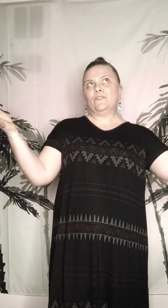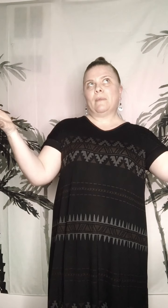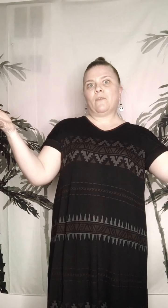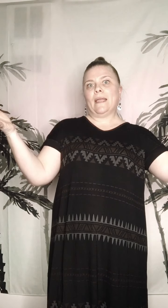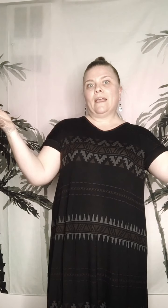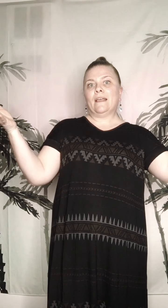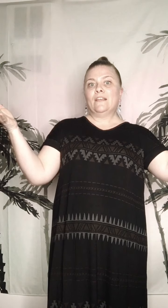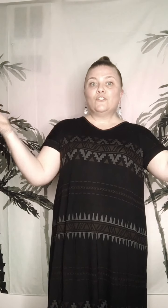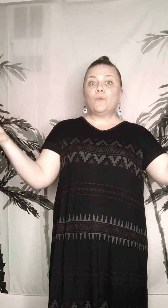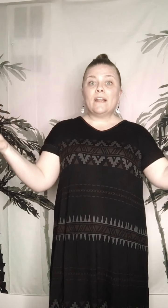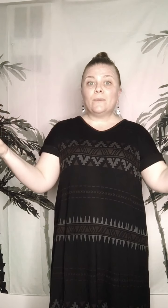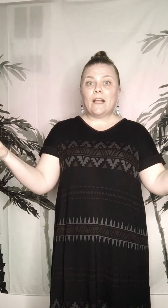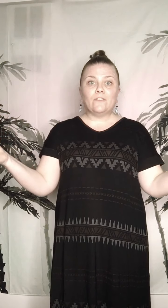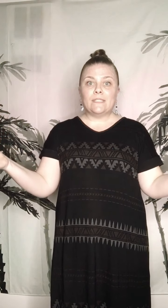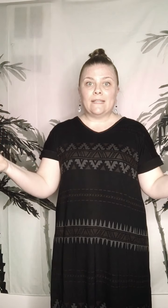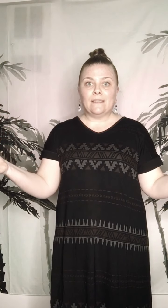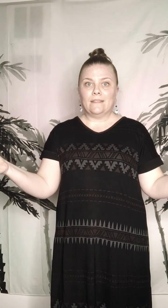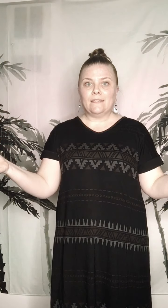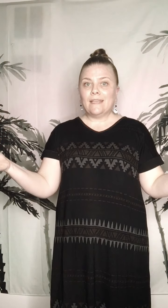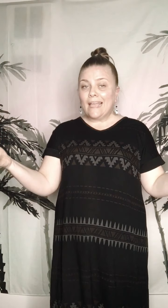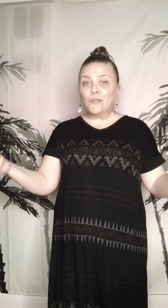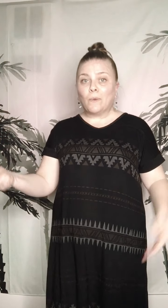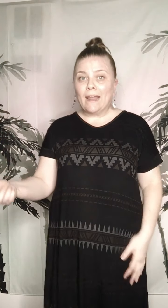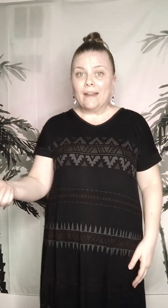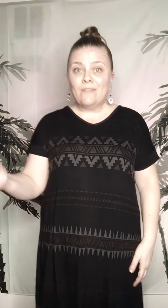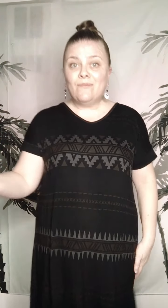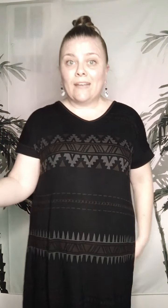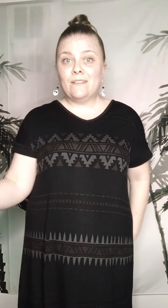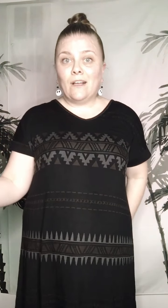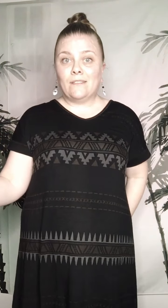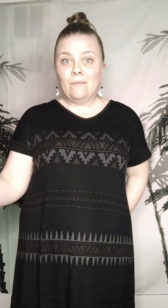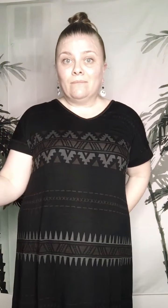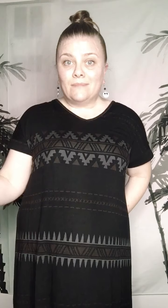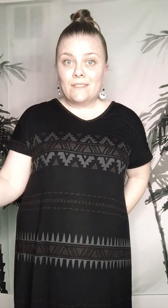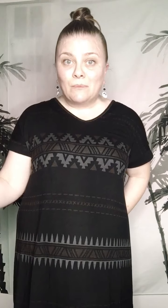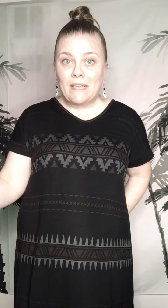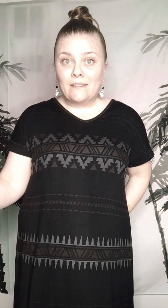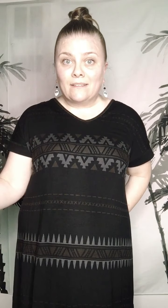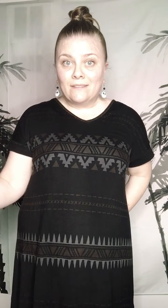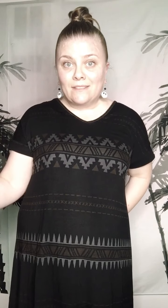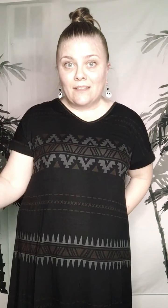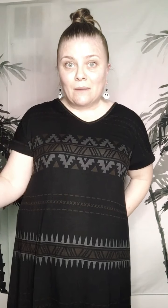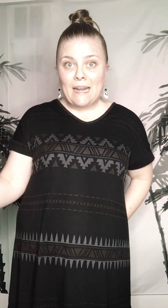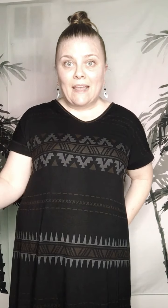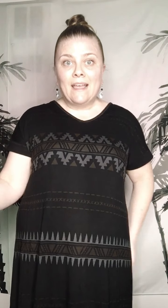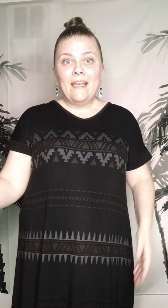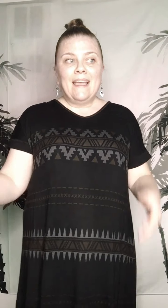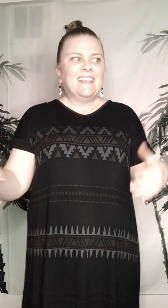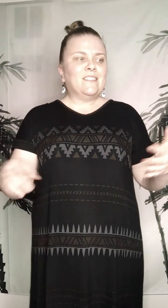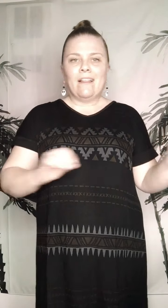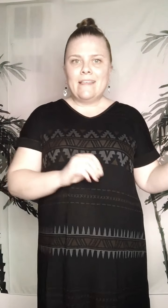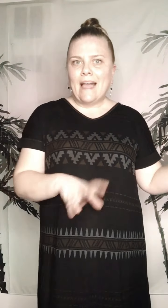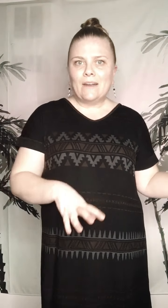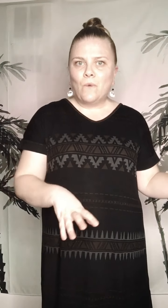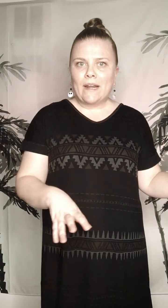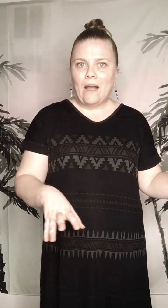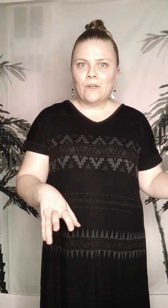do math in my head, $23.10. And you're right. That is awesome. That is amazing. It's a lot of money. Selling that in one hour,